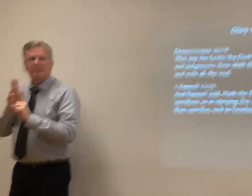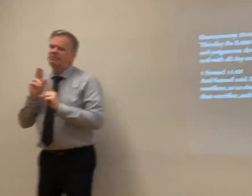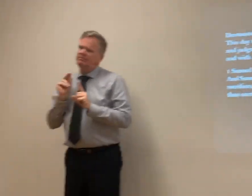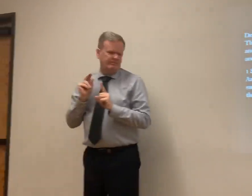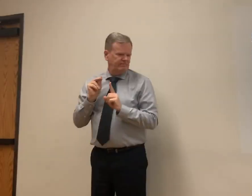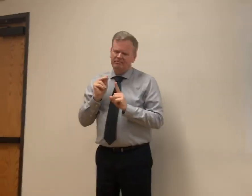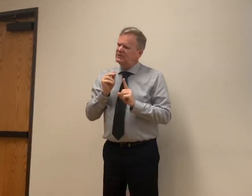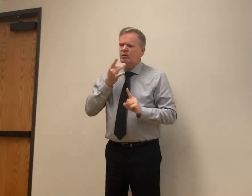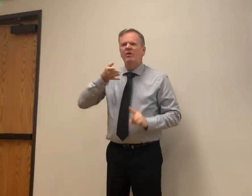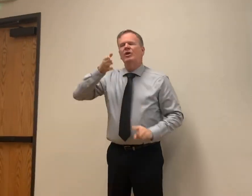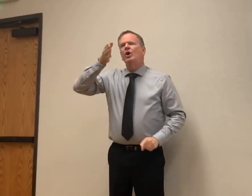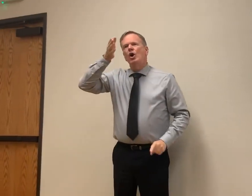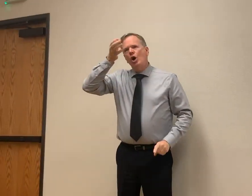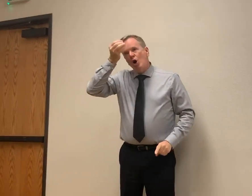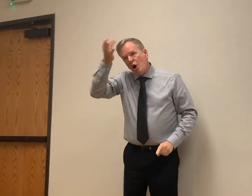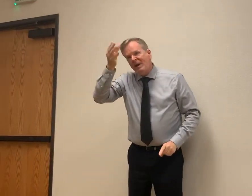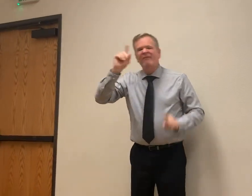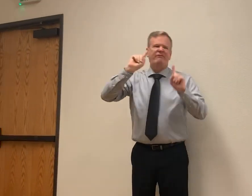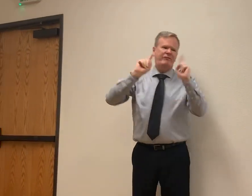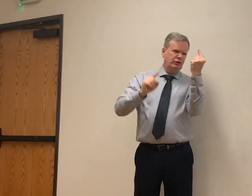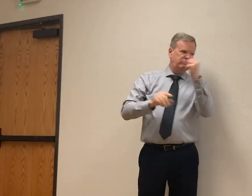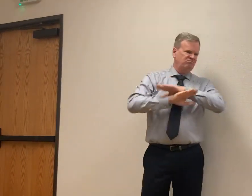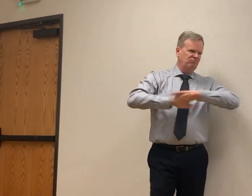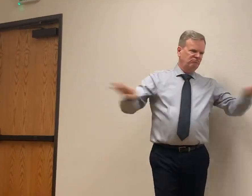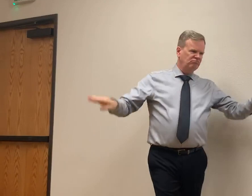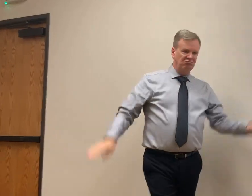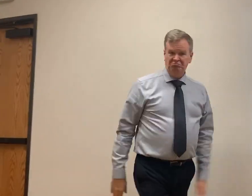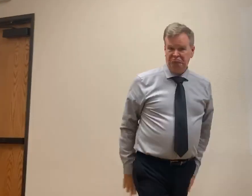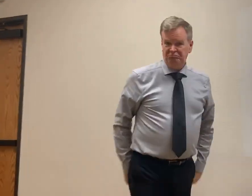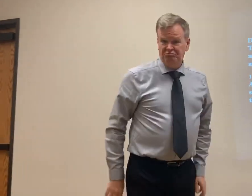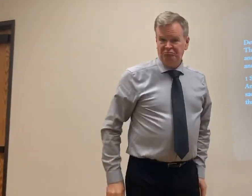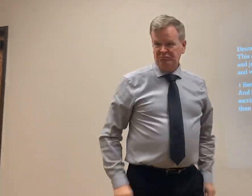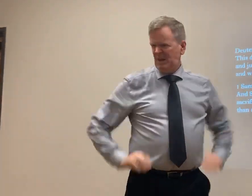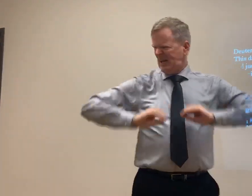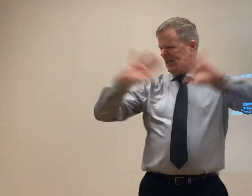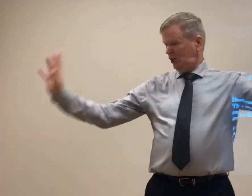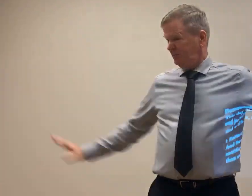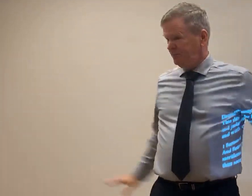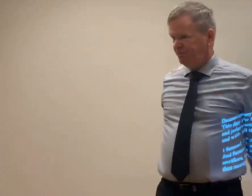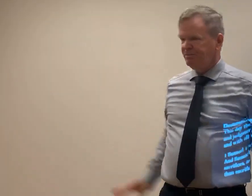money, my this, because I'm going to do the little. But no, we need to obey. Obedience is better than sacrifice.